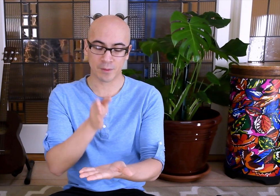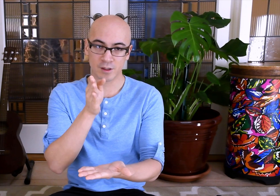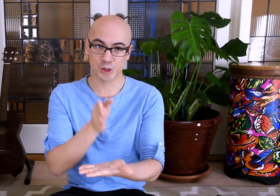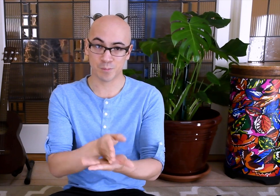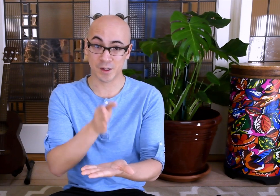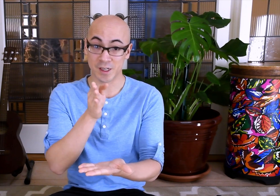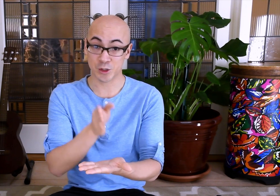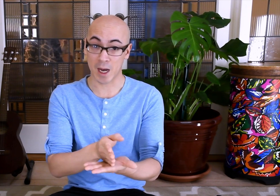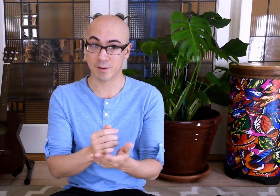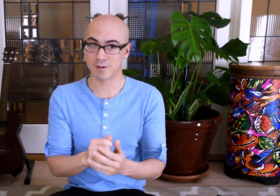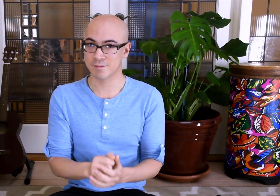shippity chop.